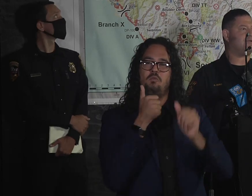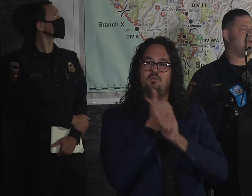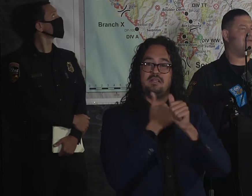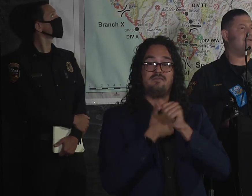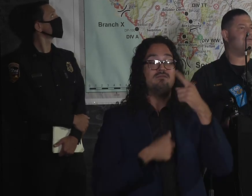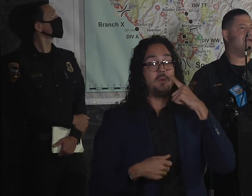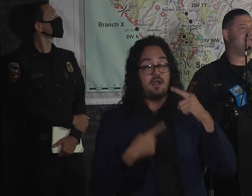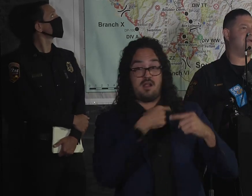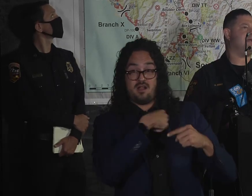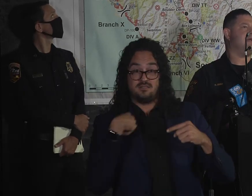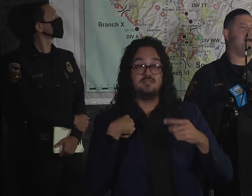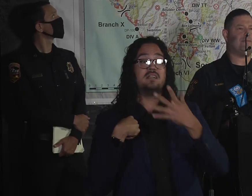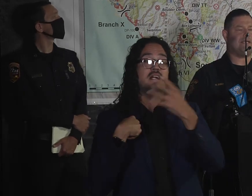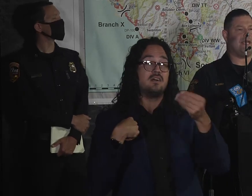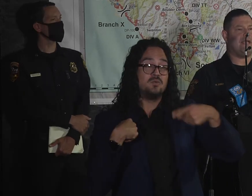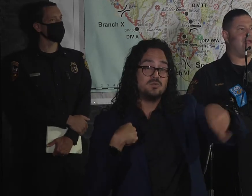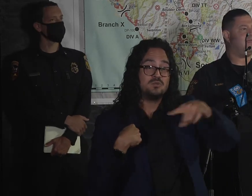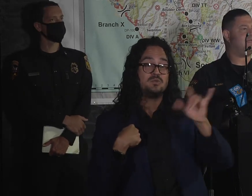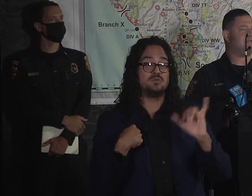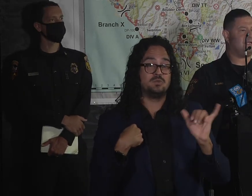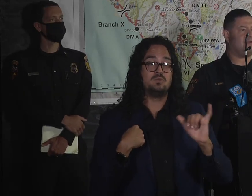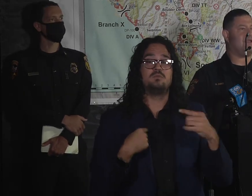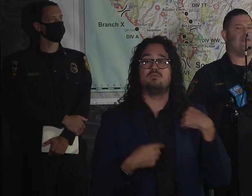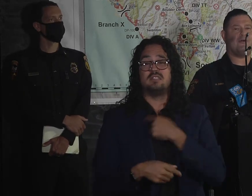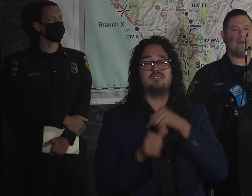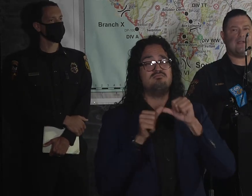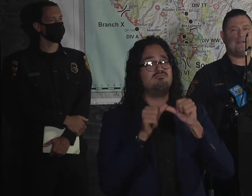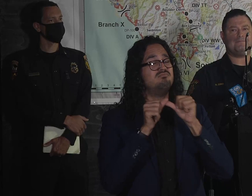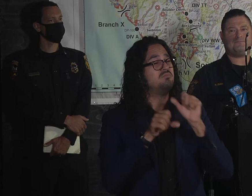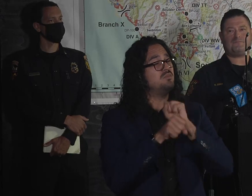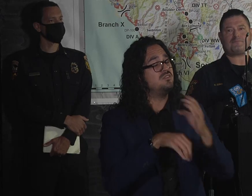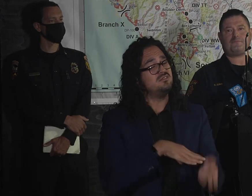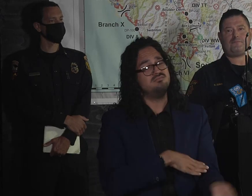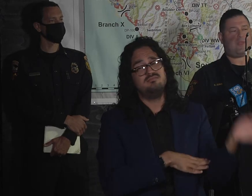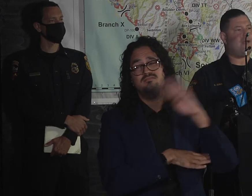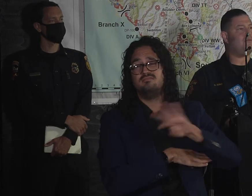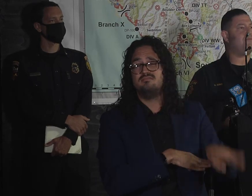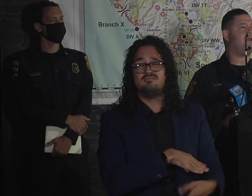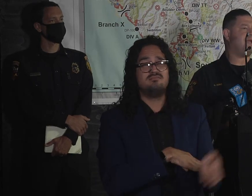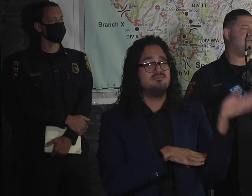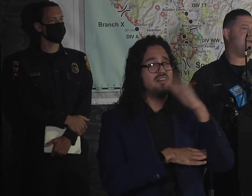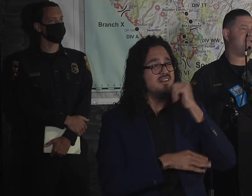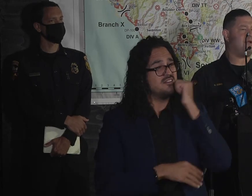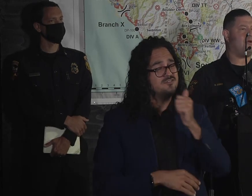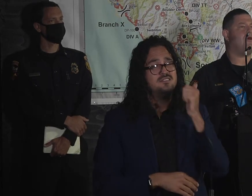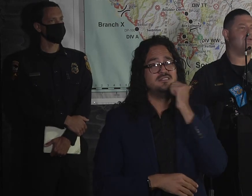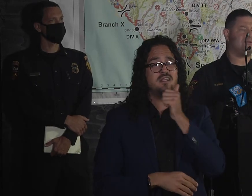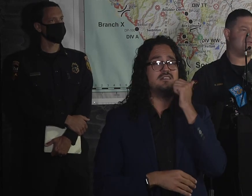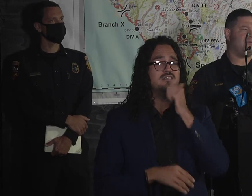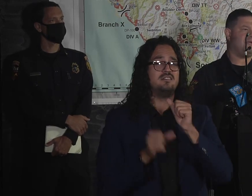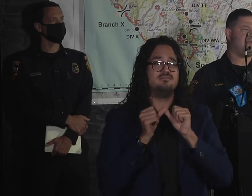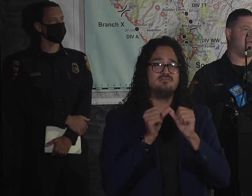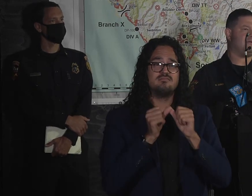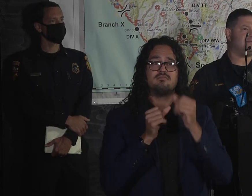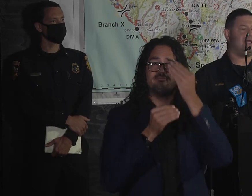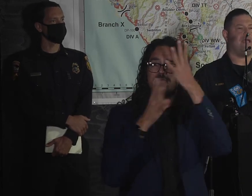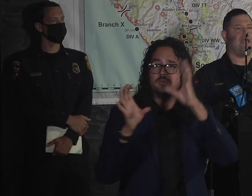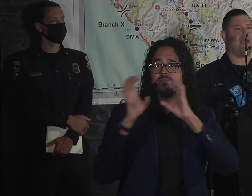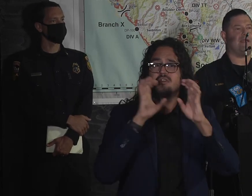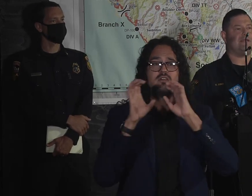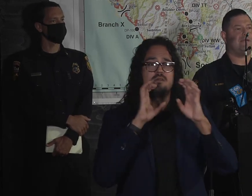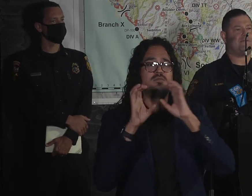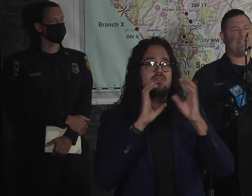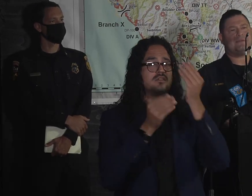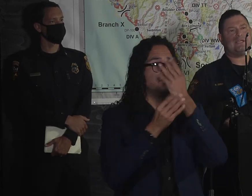sure that you guys are giving the information up to date, anything significant that you know about it, and we're putting information out on all our social media channels.